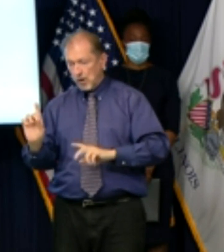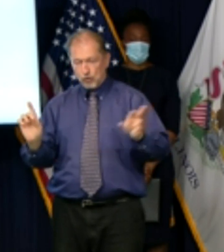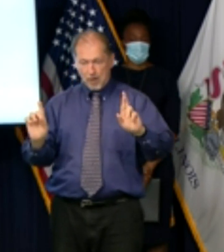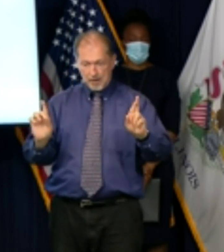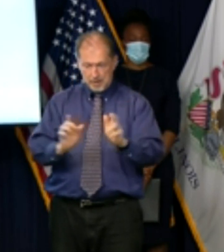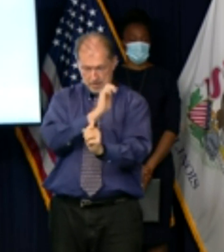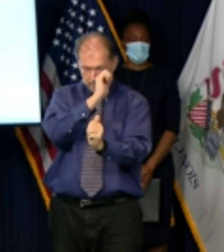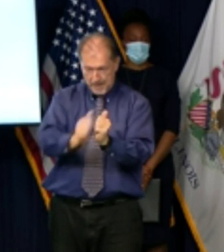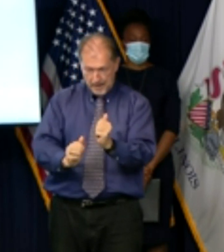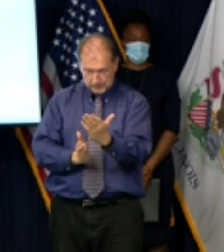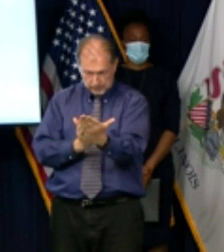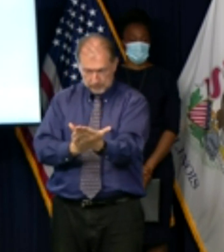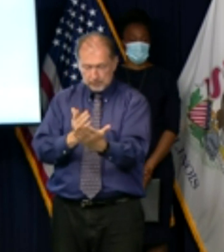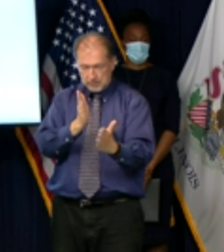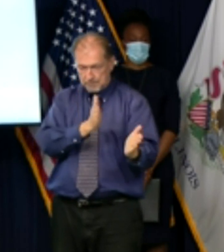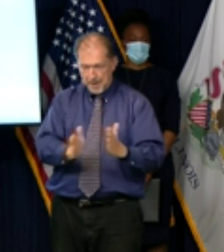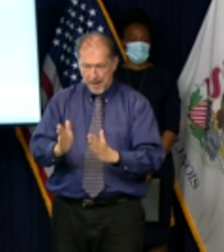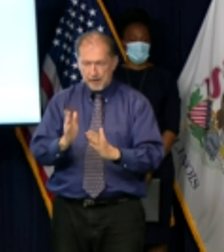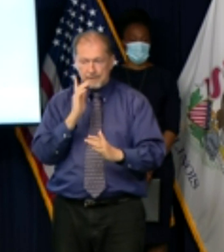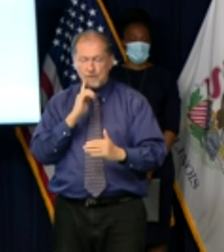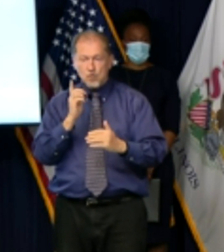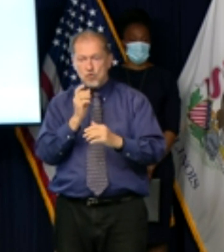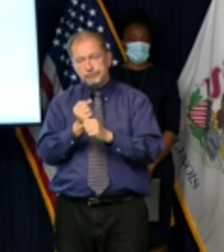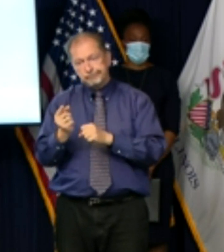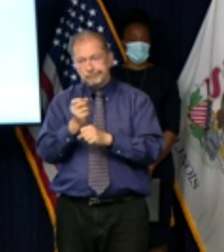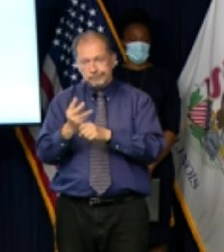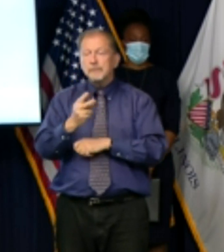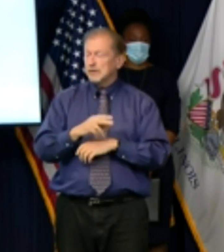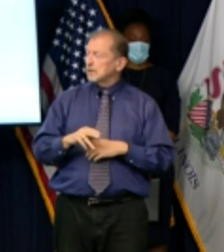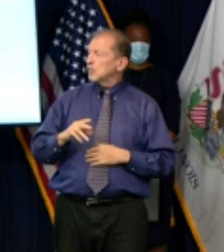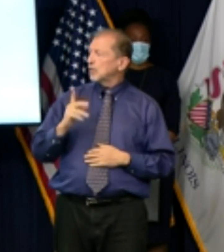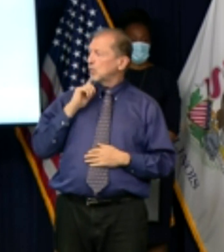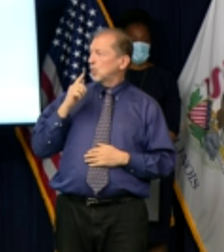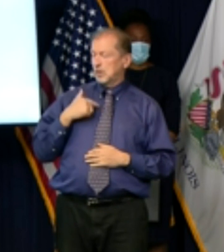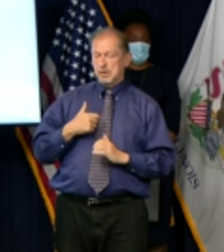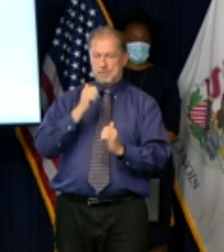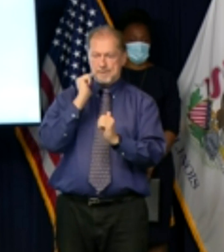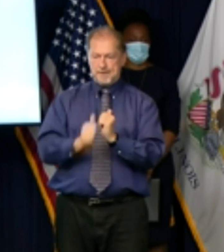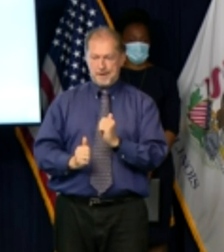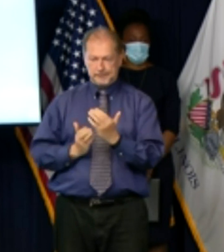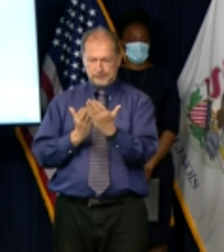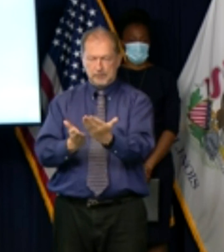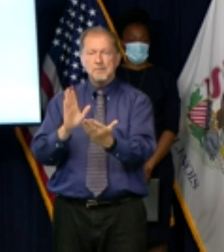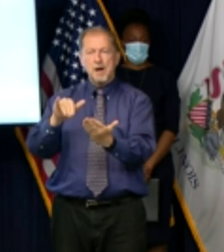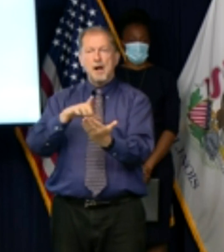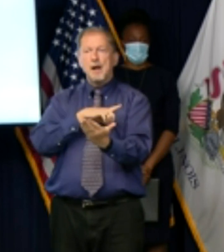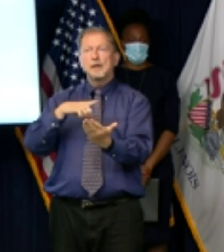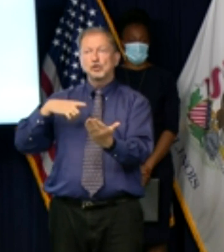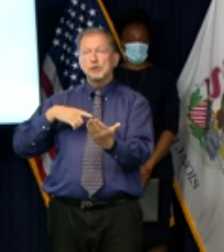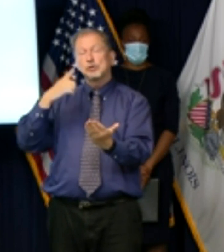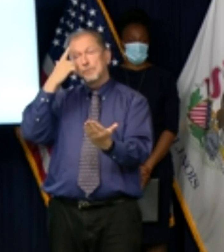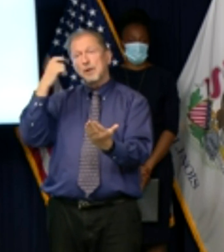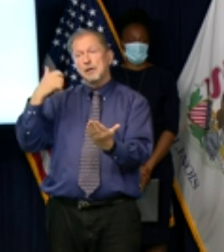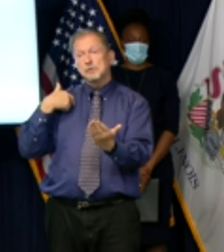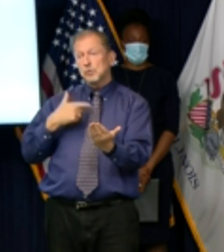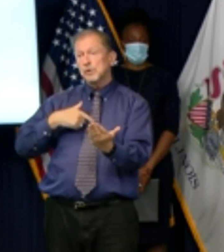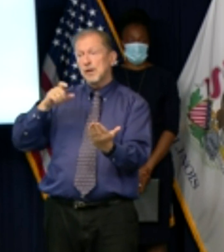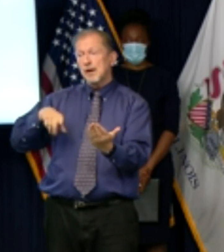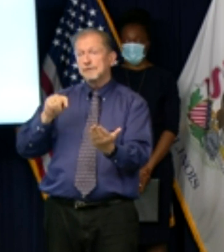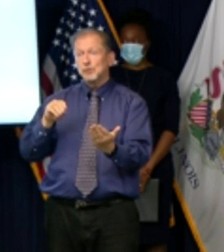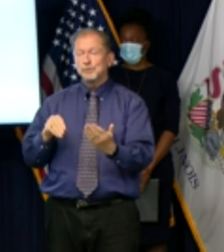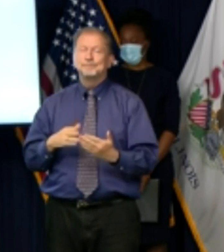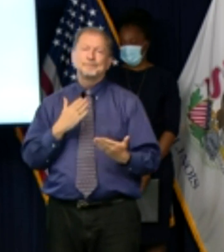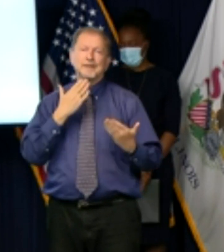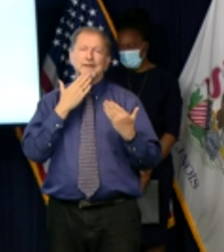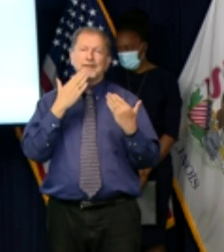but you know whatever it is we're going to get it passed by the legislature because we need to all right that's all we